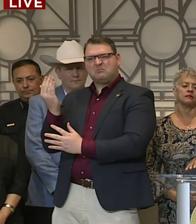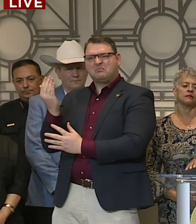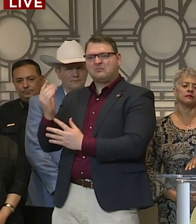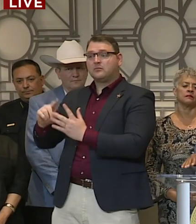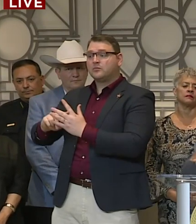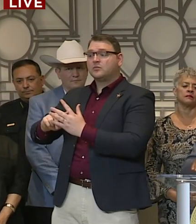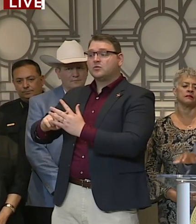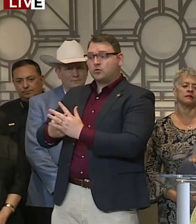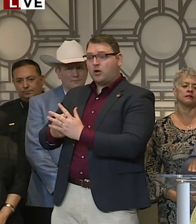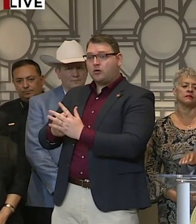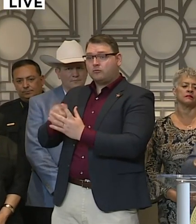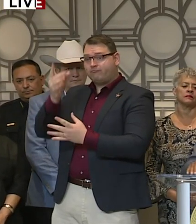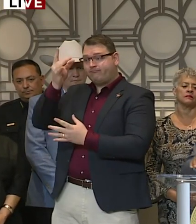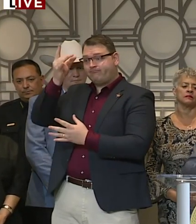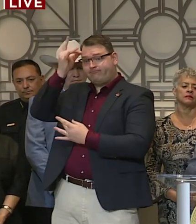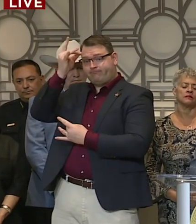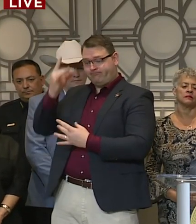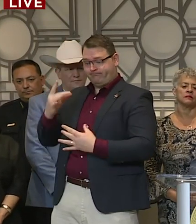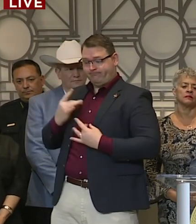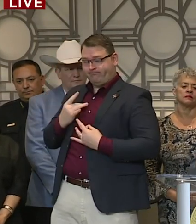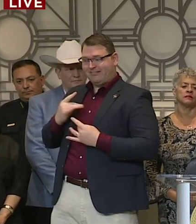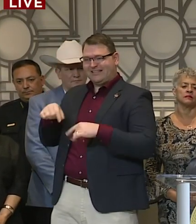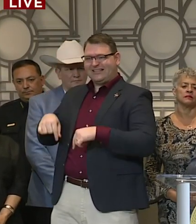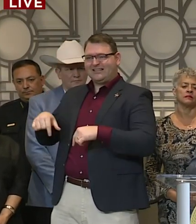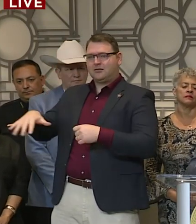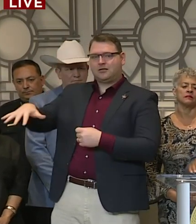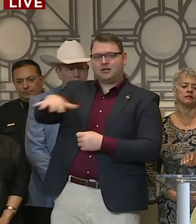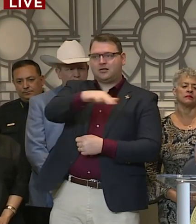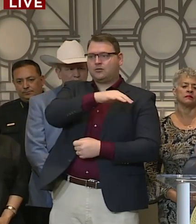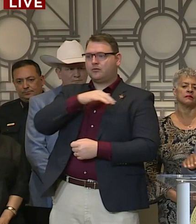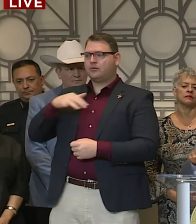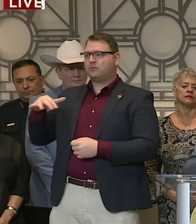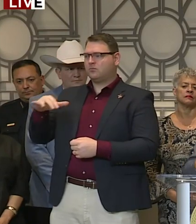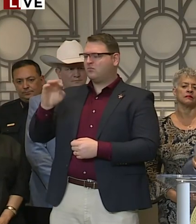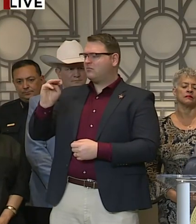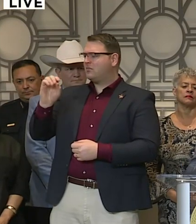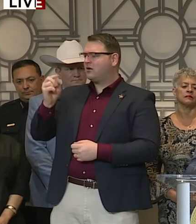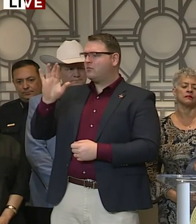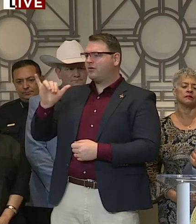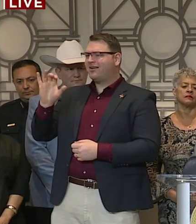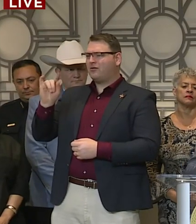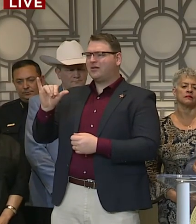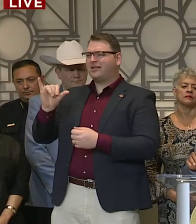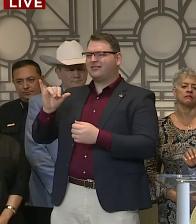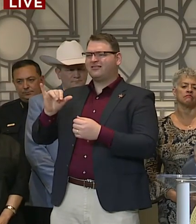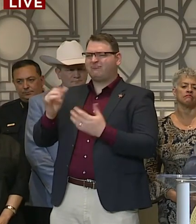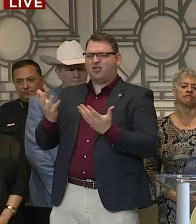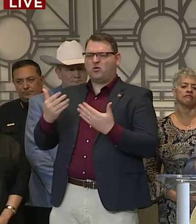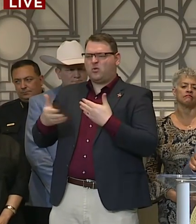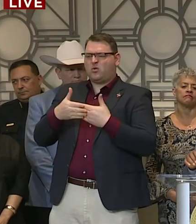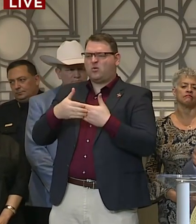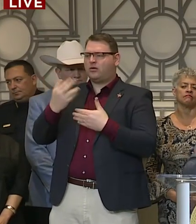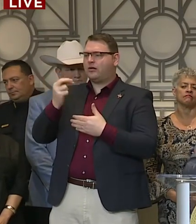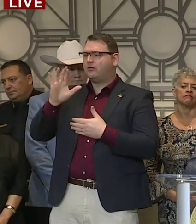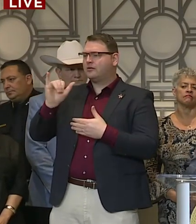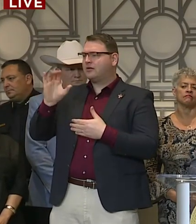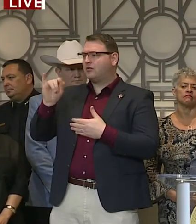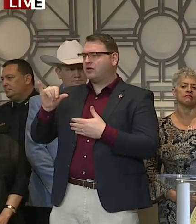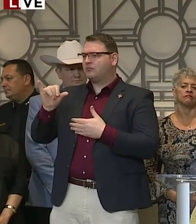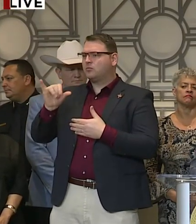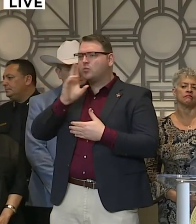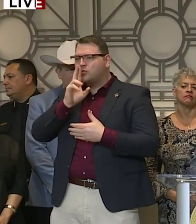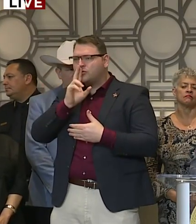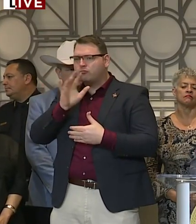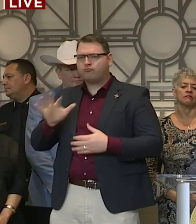place within our region. And when I say Montgomery County, I count that within our region, Fort Bend, Harris County, Houston.